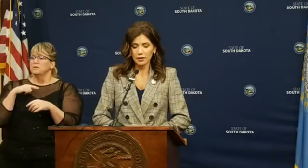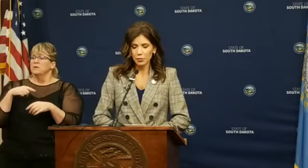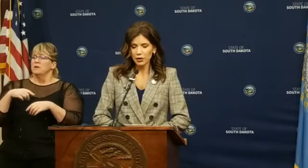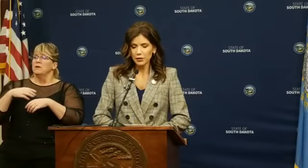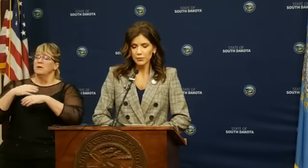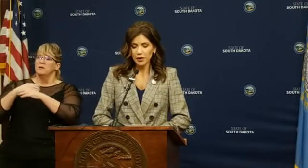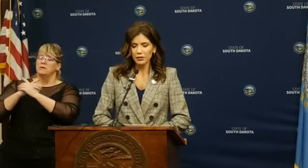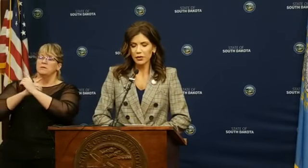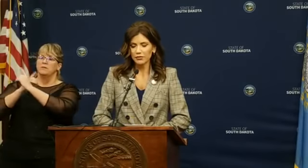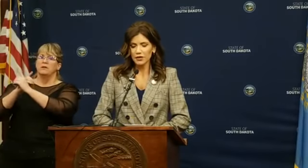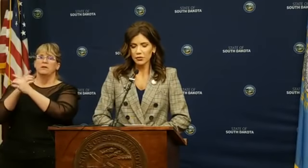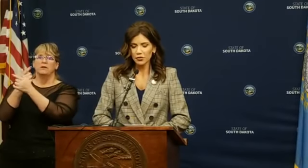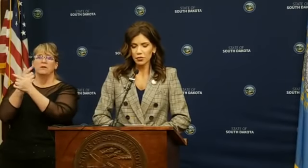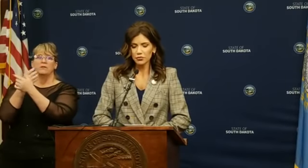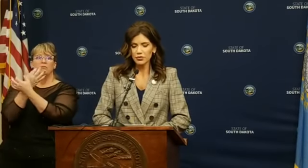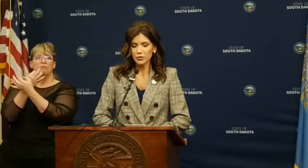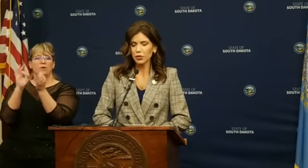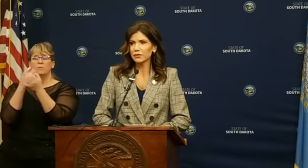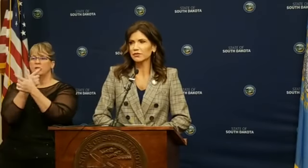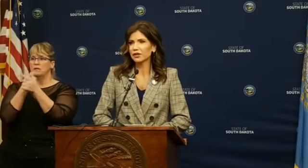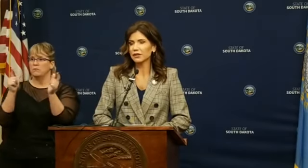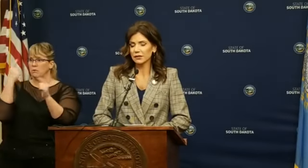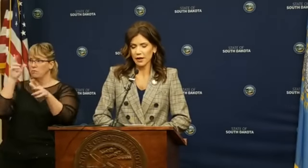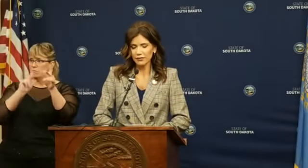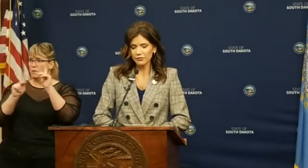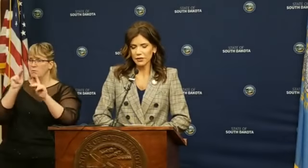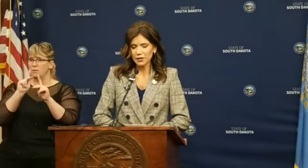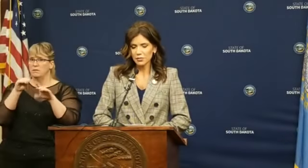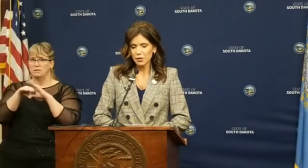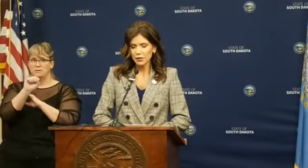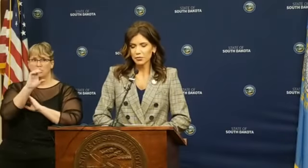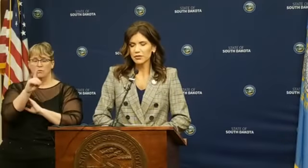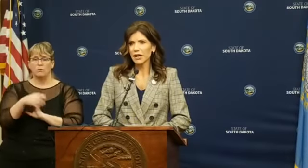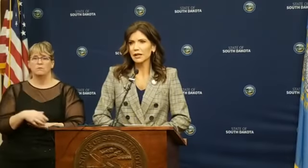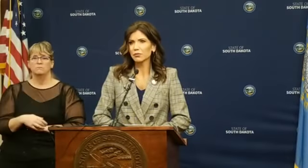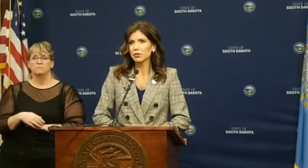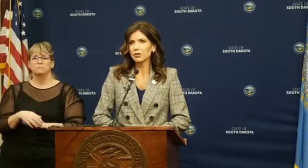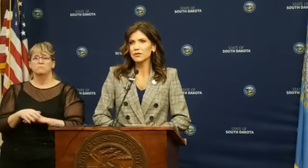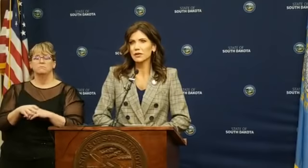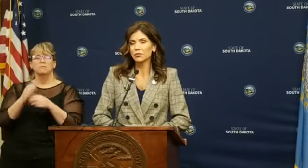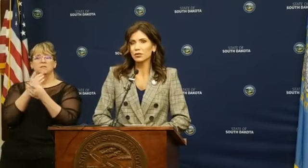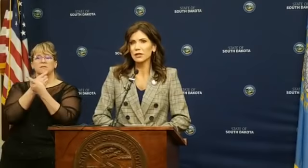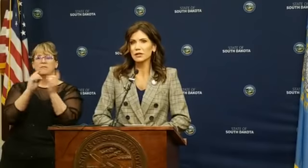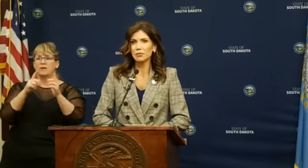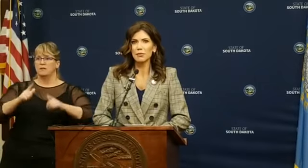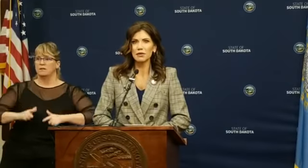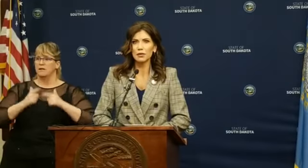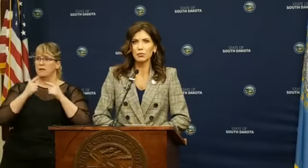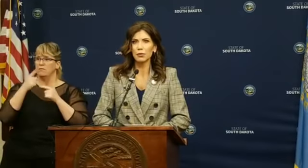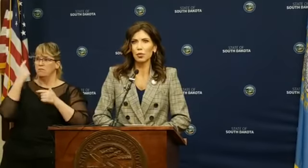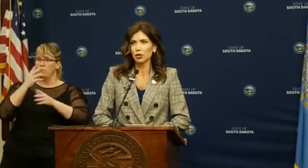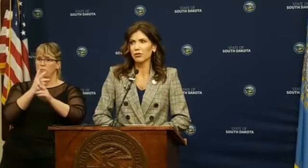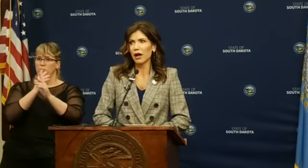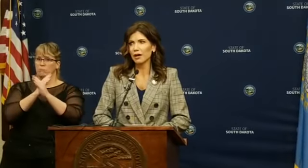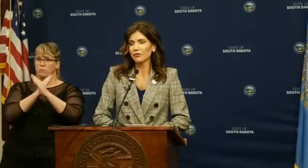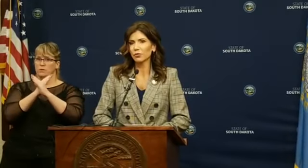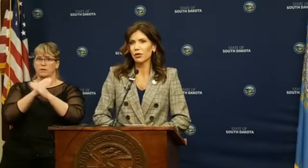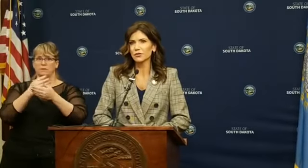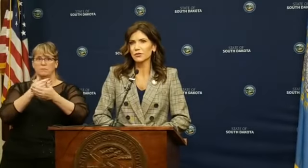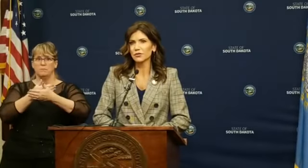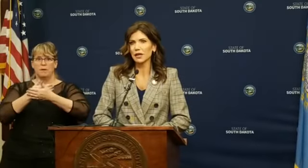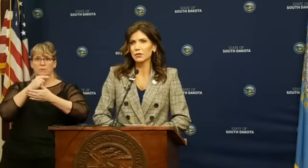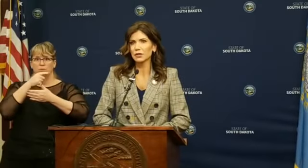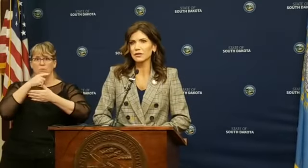and liberty of South Dakotans. We defended life by signing bills that protected babies that would be born alive.